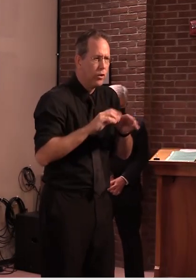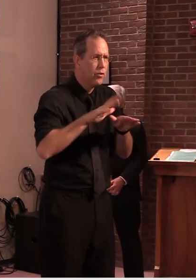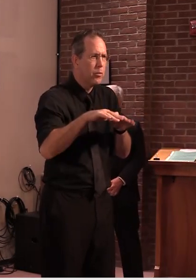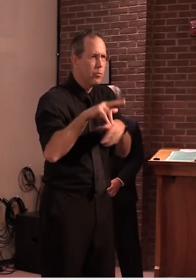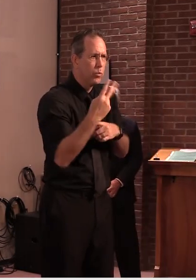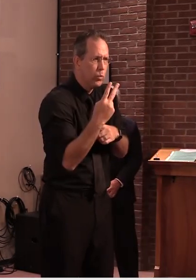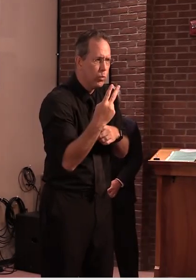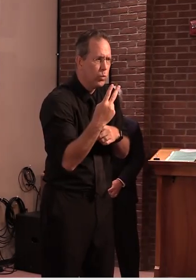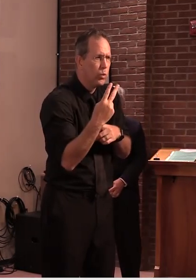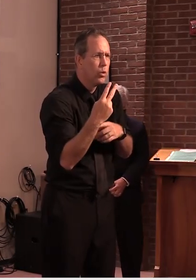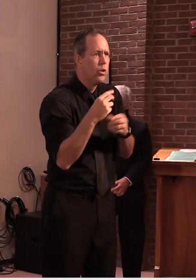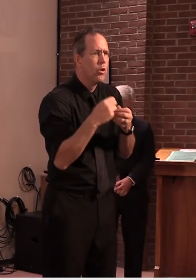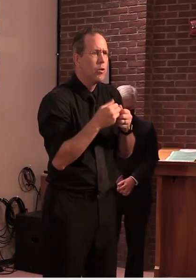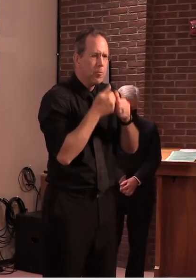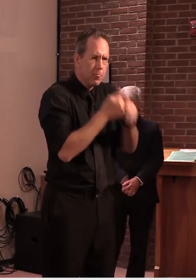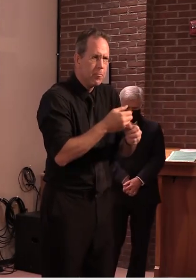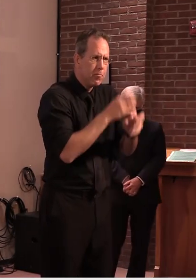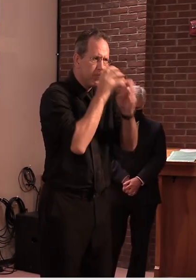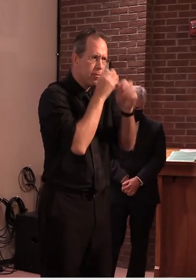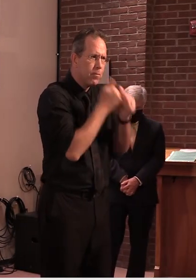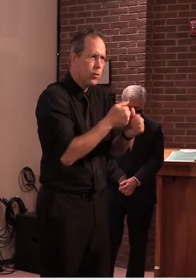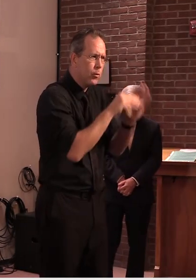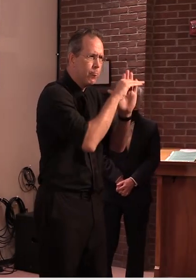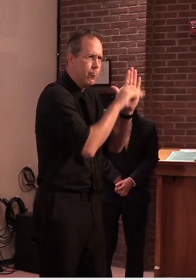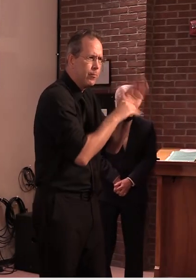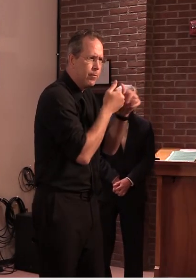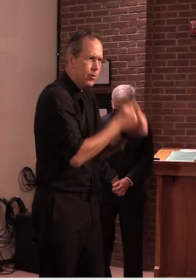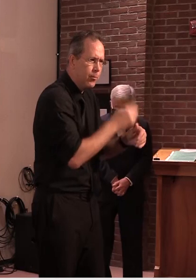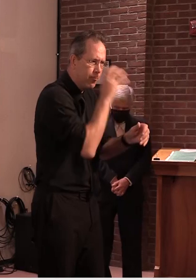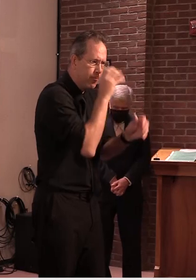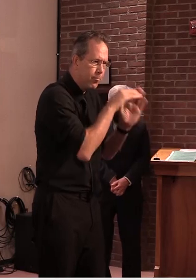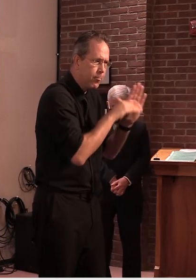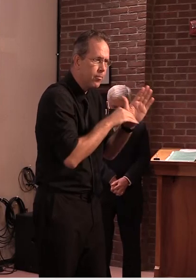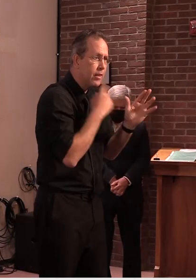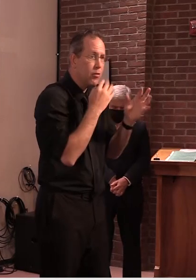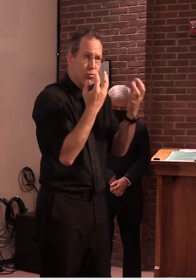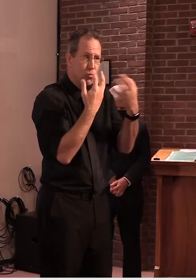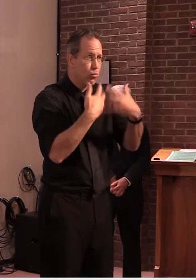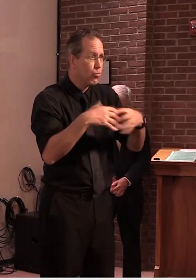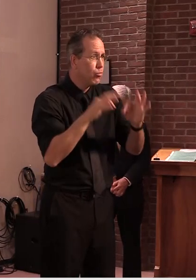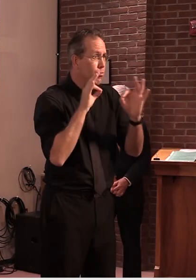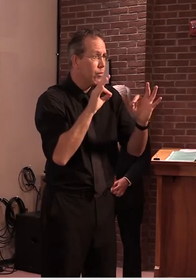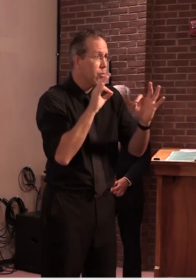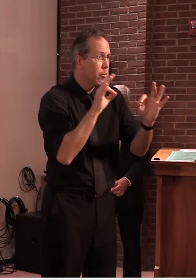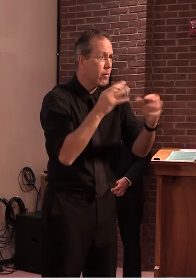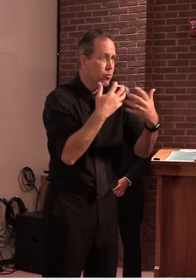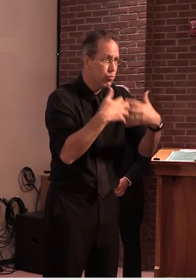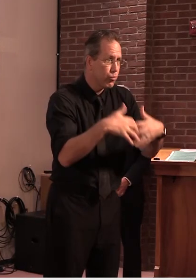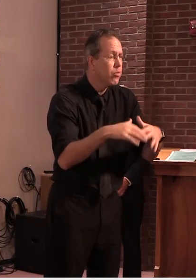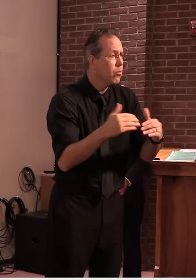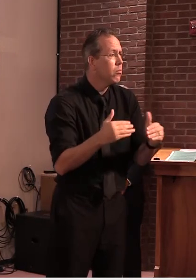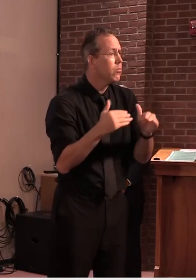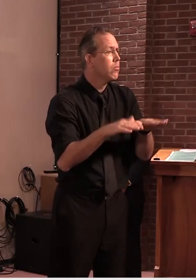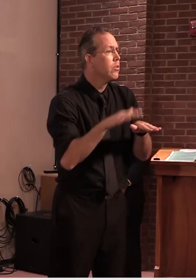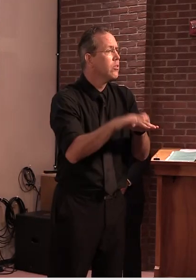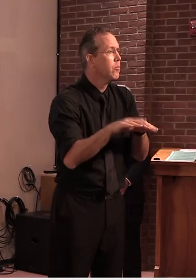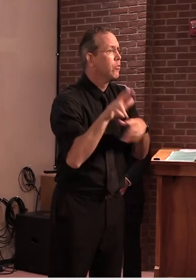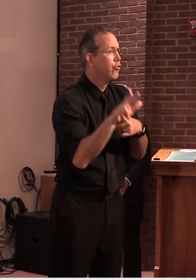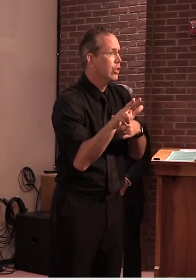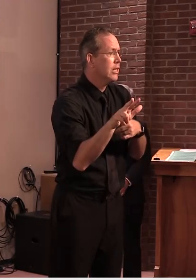precautions uh but all it all goes well we'll moving to step three fairly quickly um in the school year